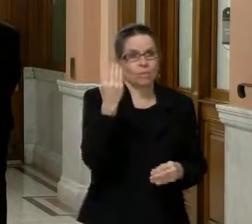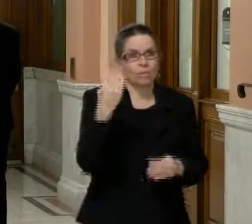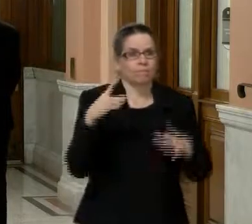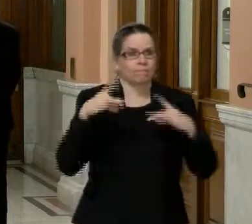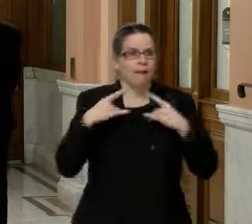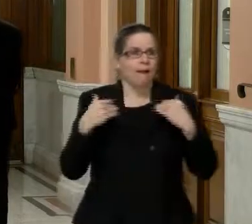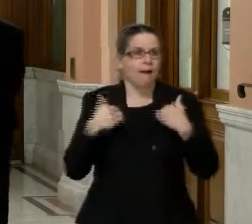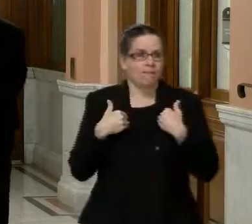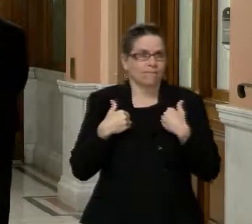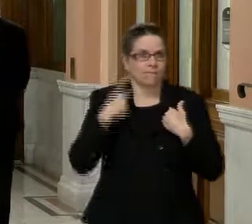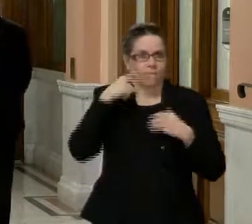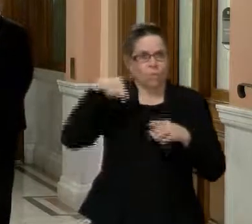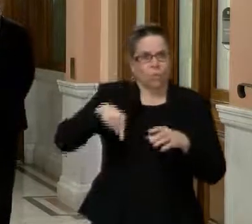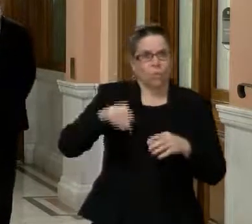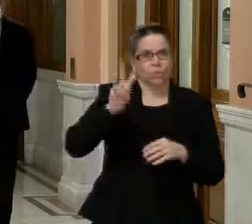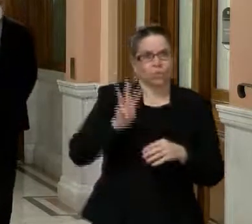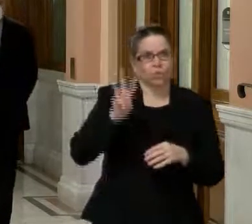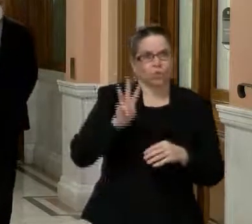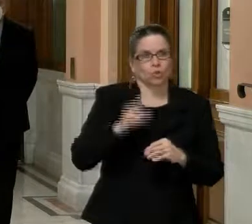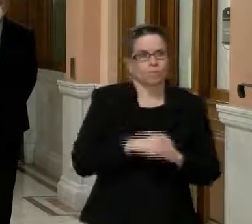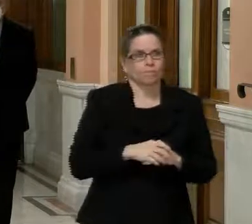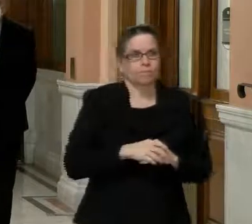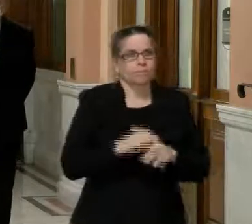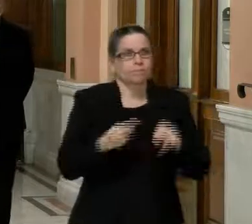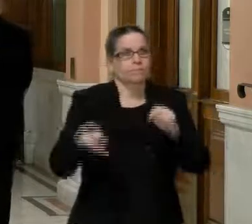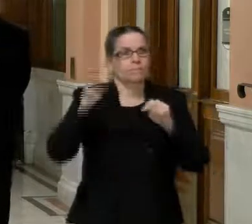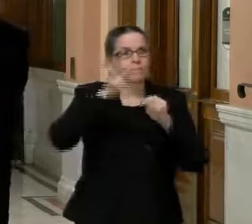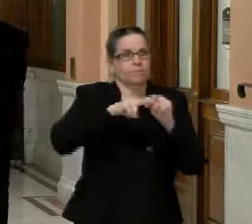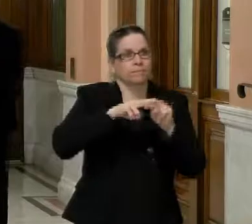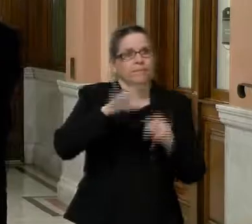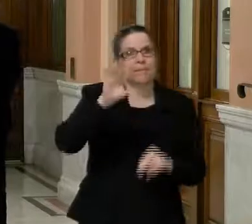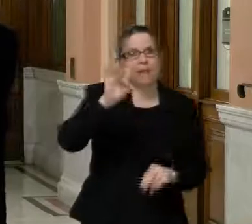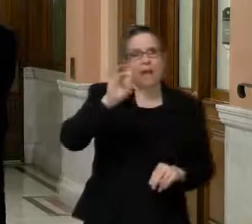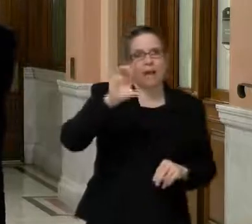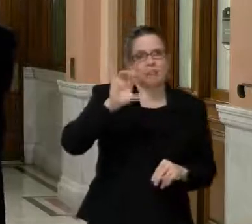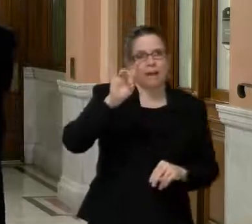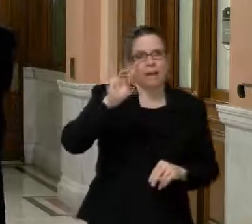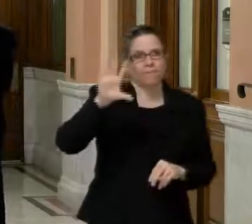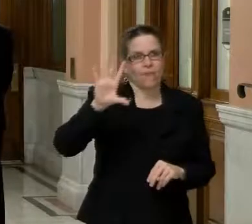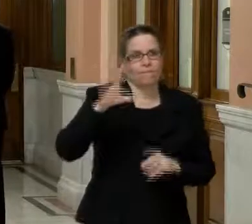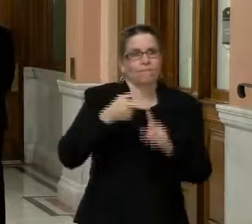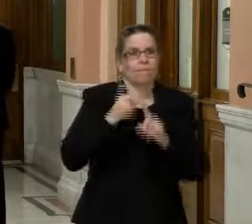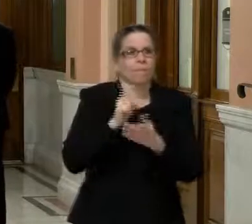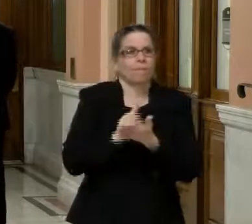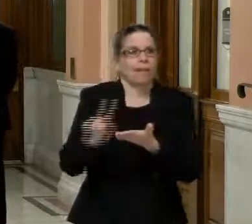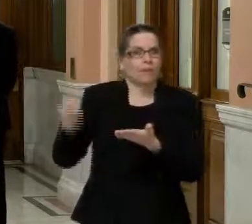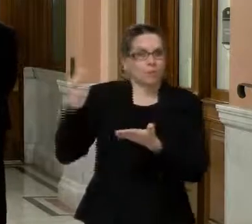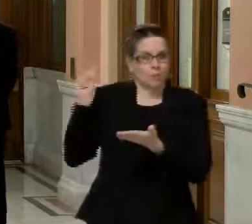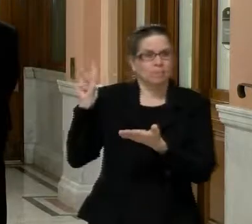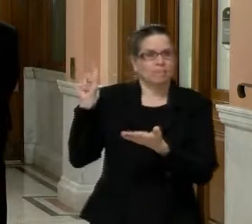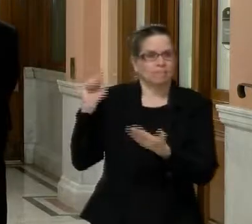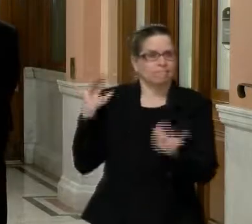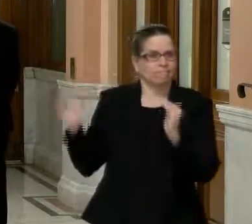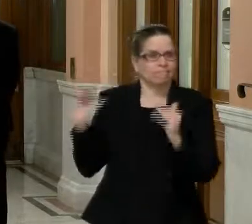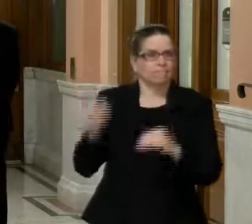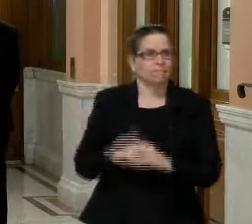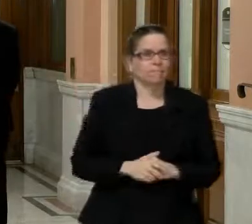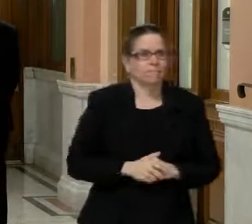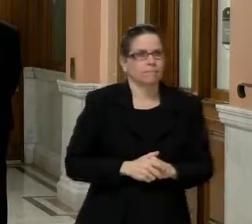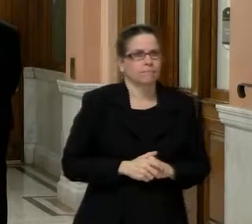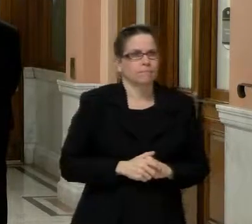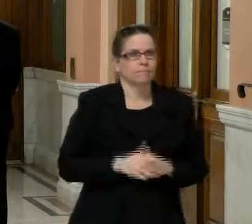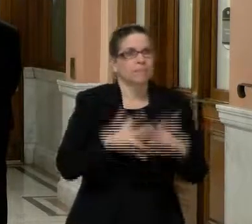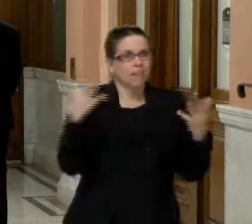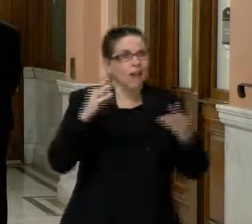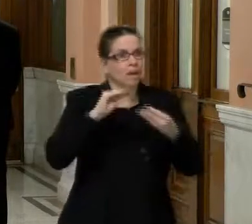cases for Worcester. That's an increase of 885 over last week. Um, that's still a big number, but you